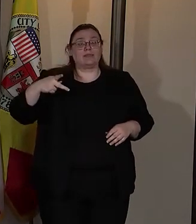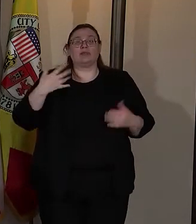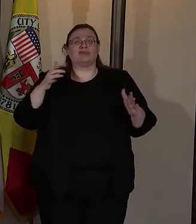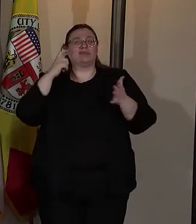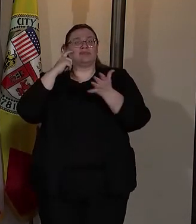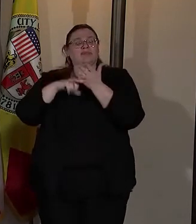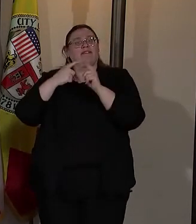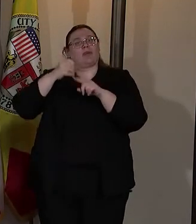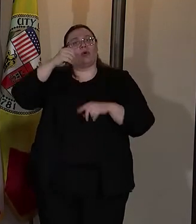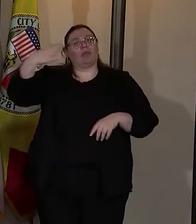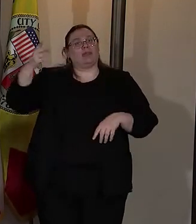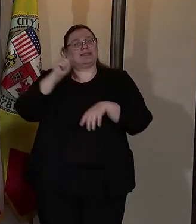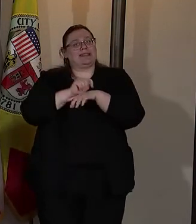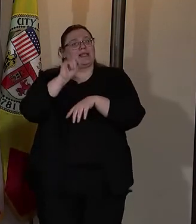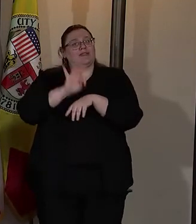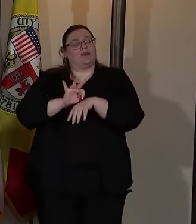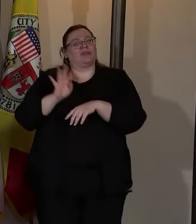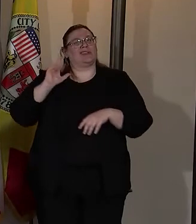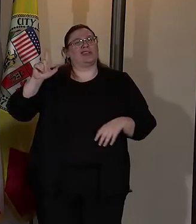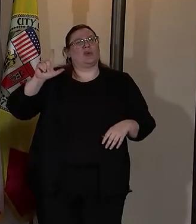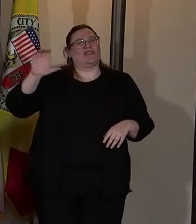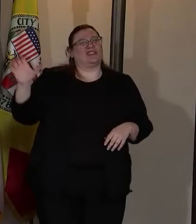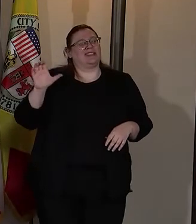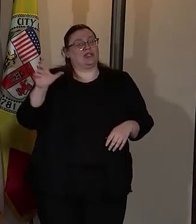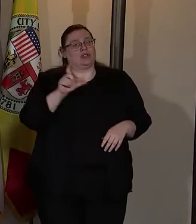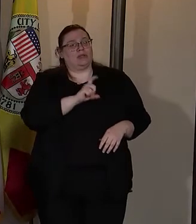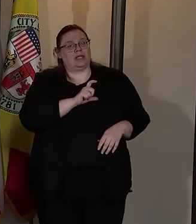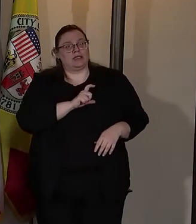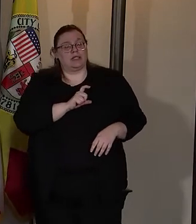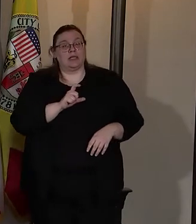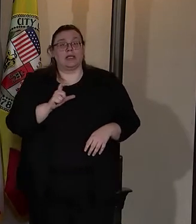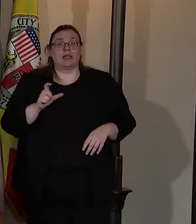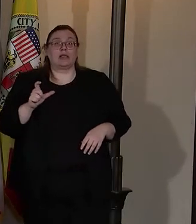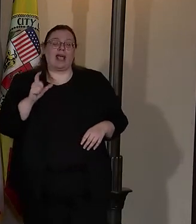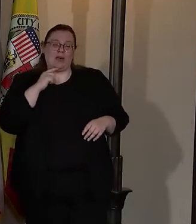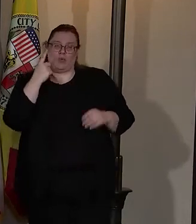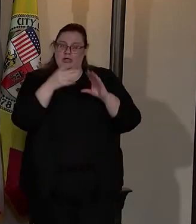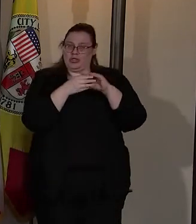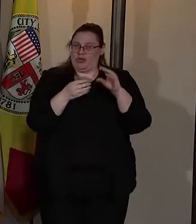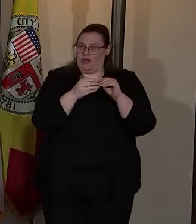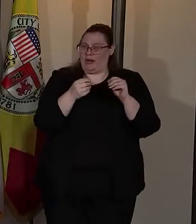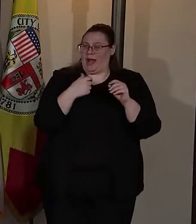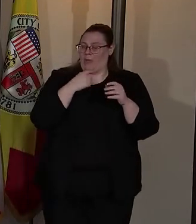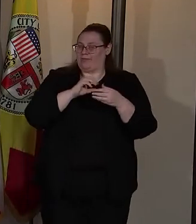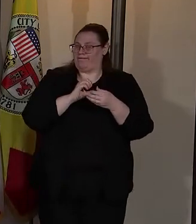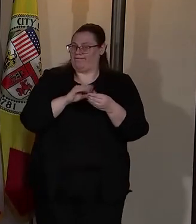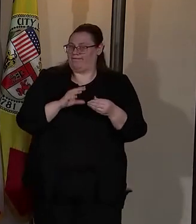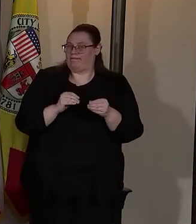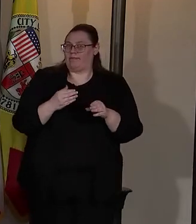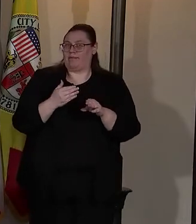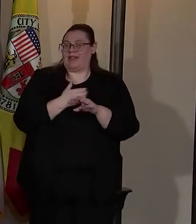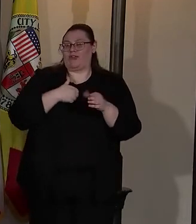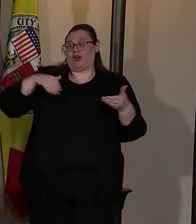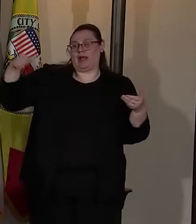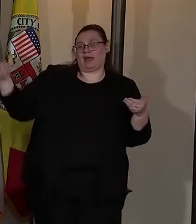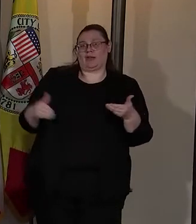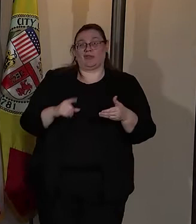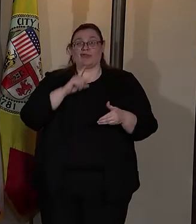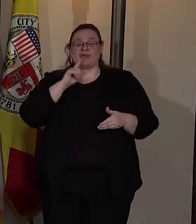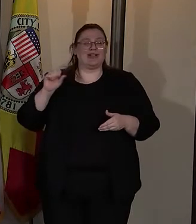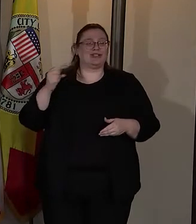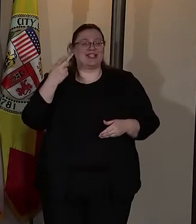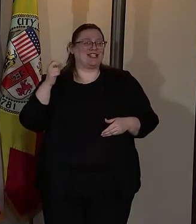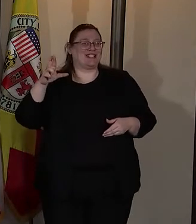President Obama's task force on 21st century policing. And I'll leave you with this anecdote before I introduce the real shero